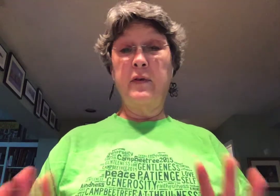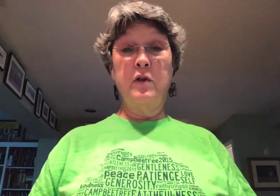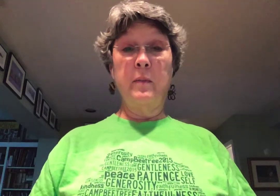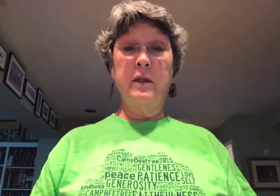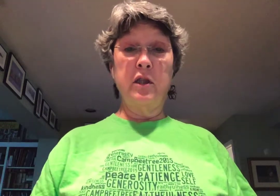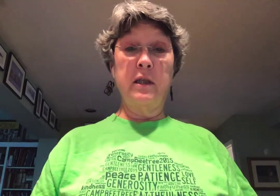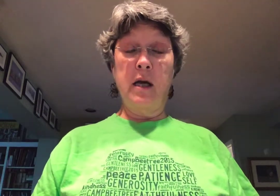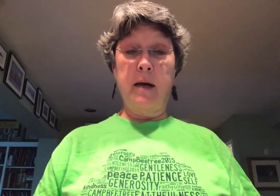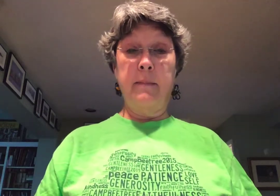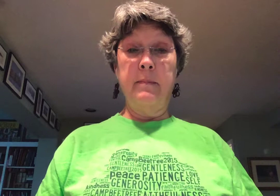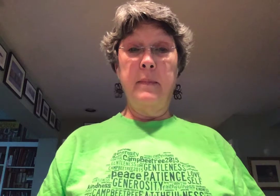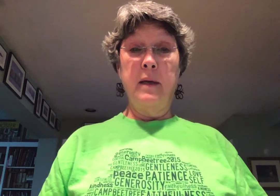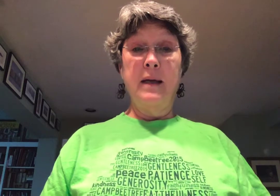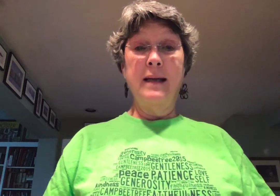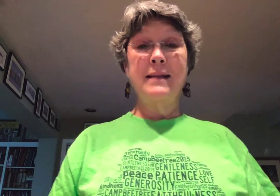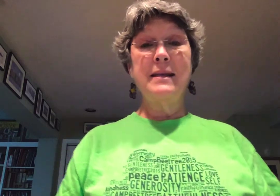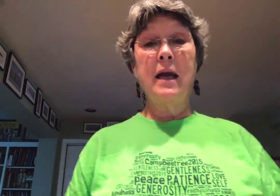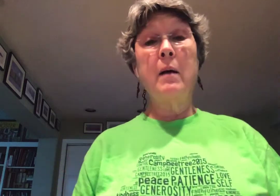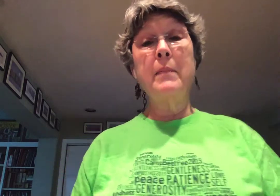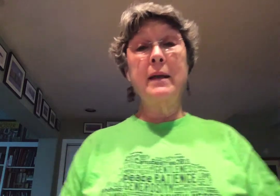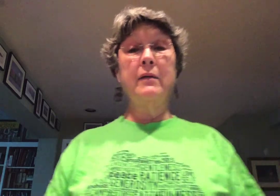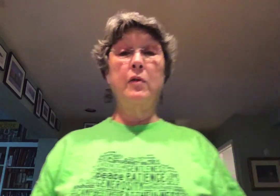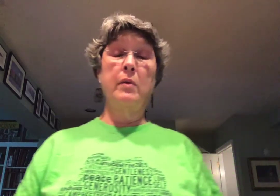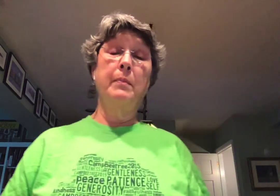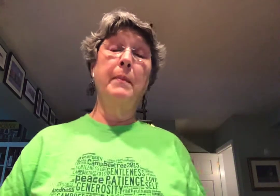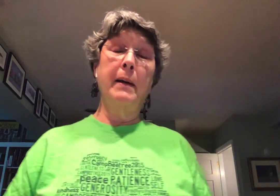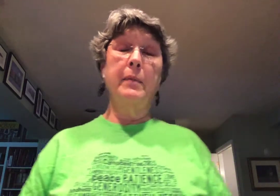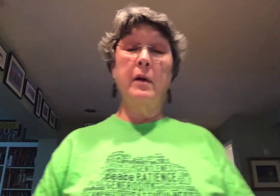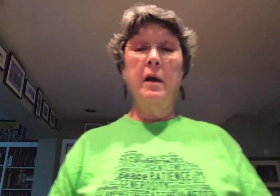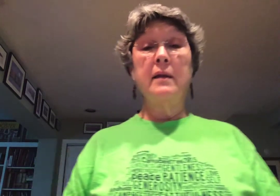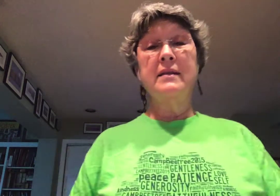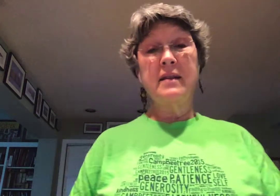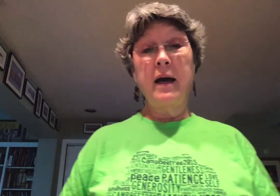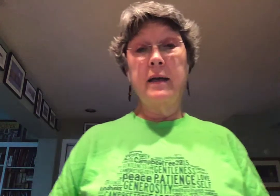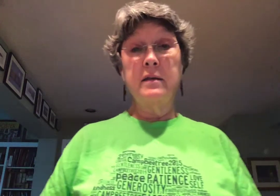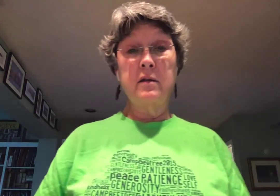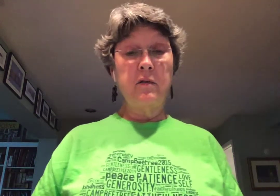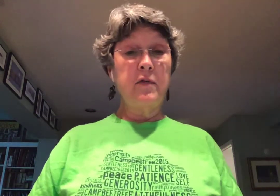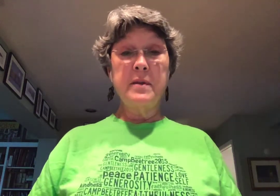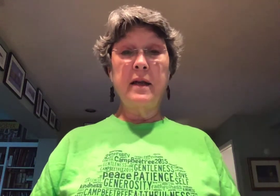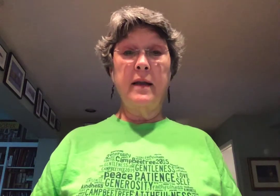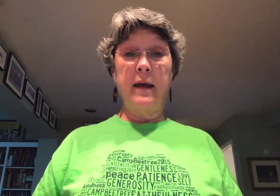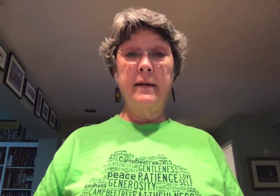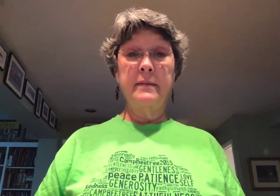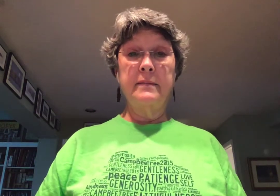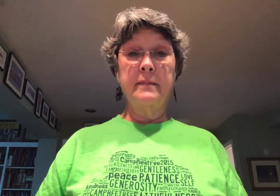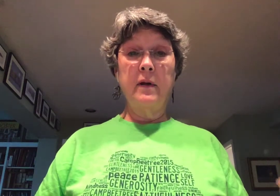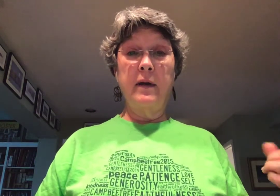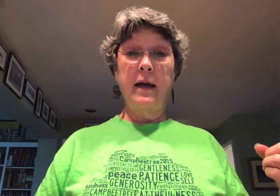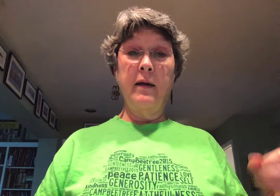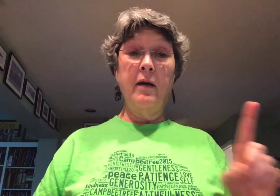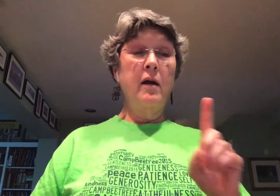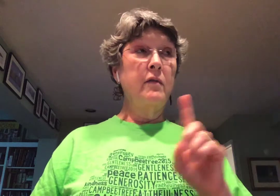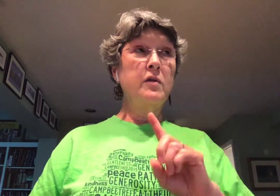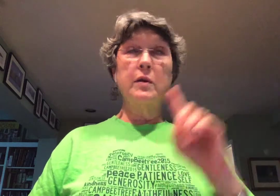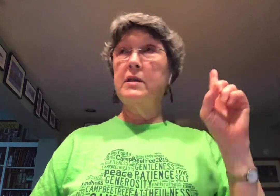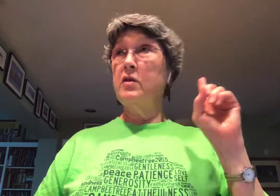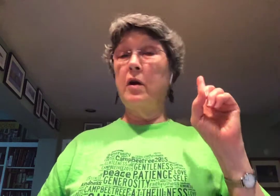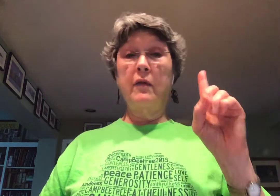you too much at a time. Let's see how many of you remember the signs from Sunday. Okay. First, we're going to start off